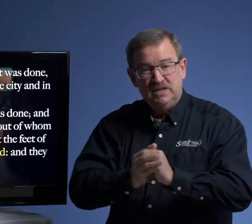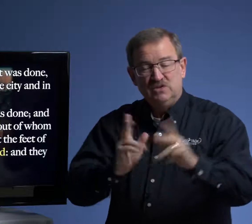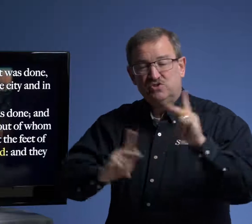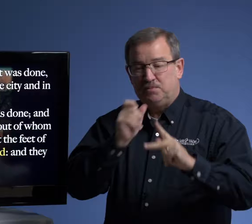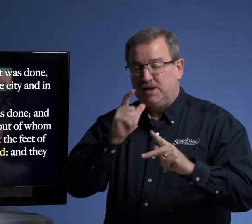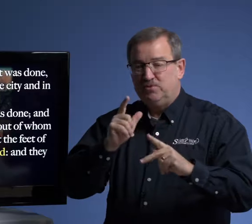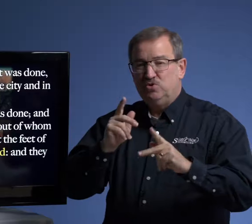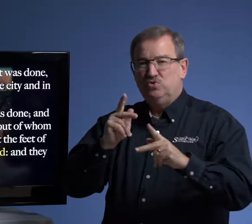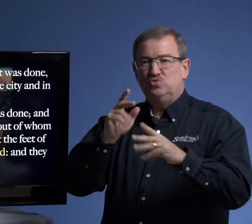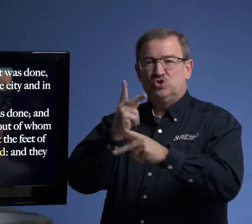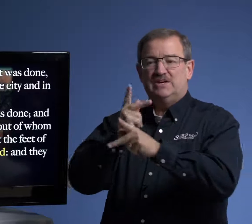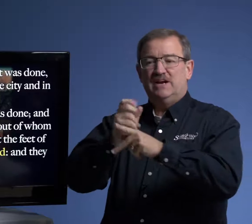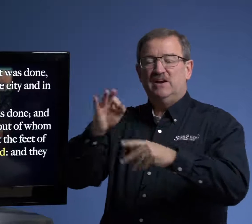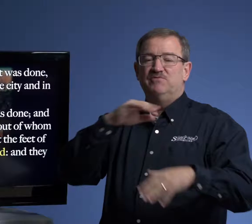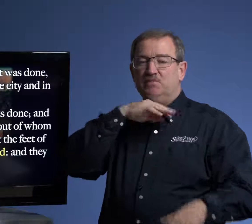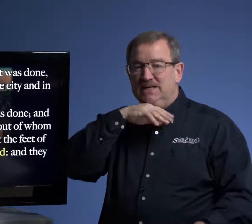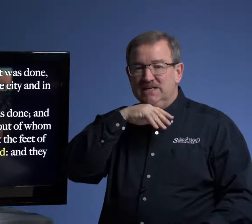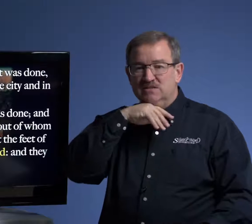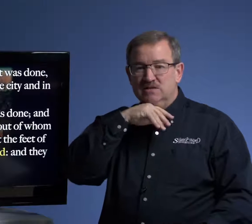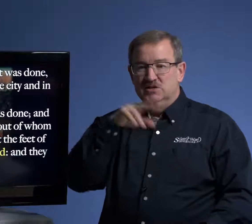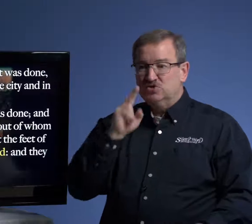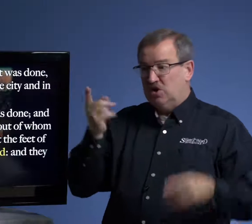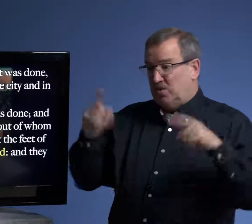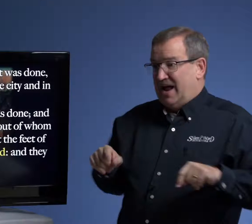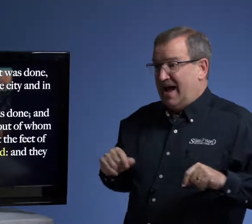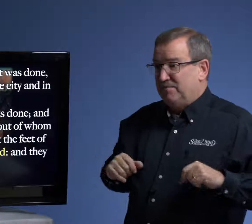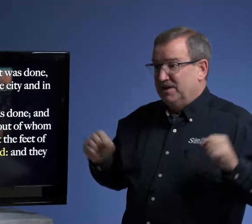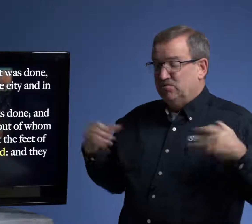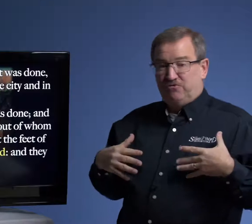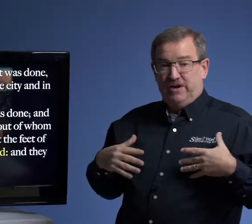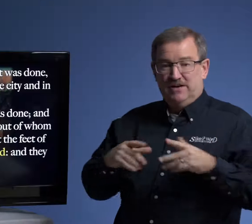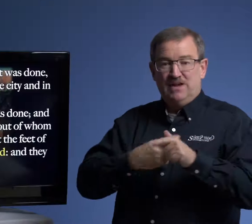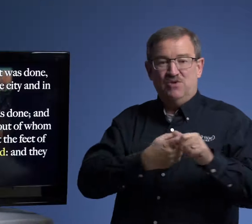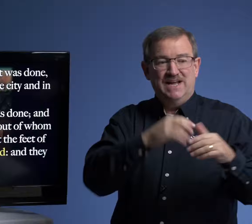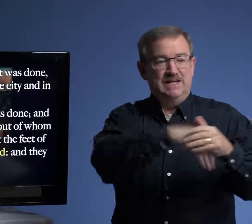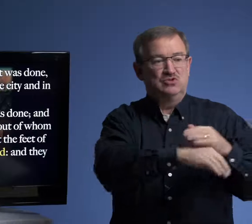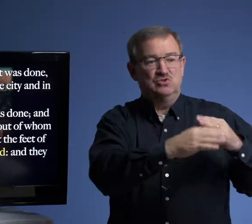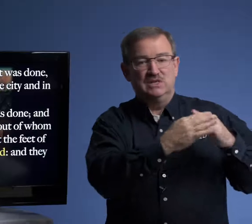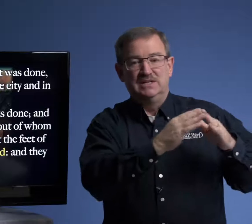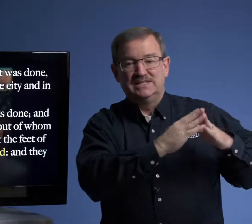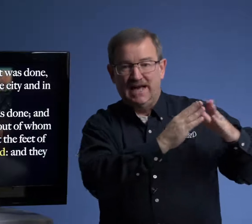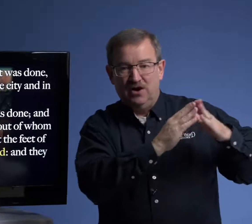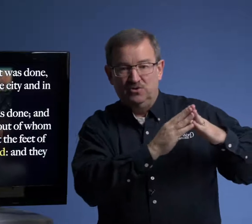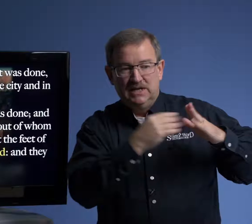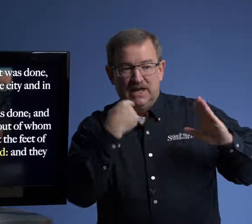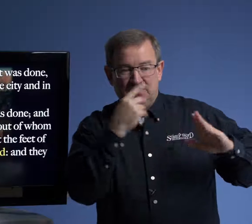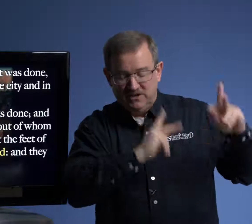So the people who took care of the pigs saw what happened. They were afraid. They ran into the town and they